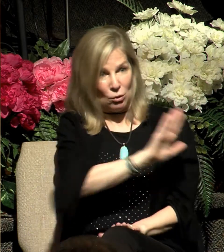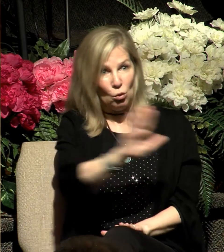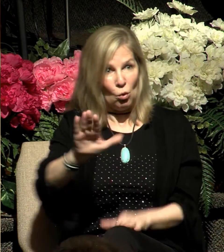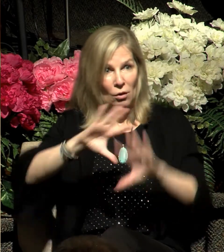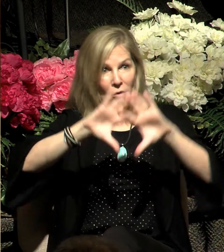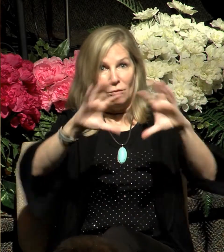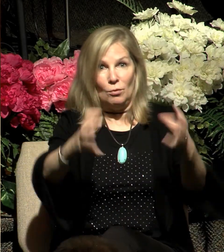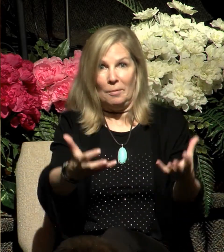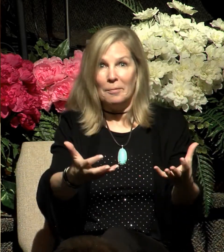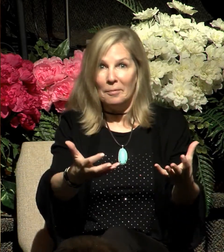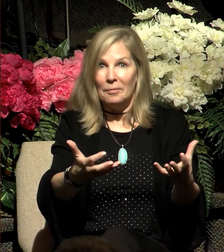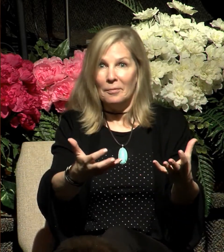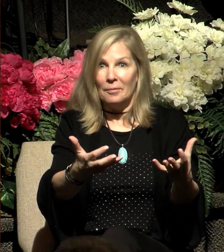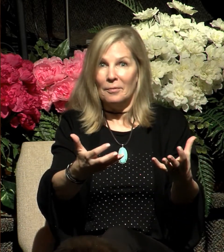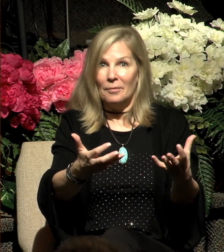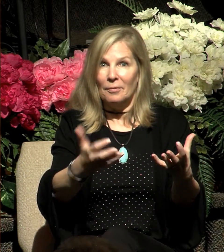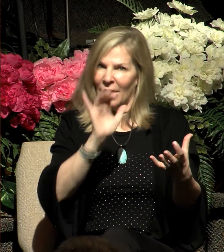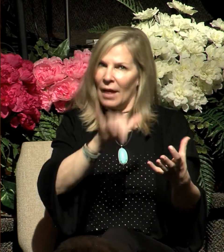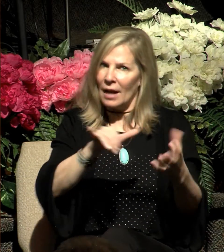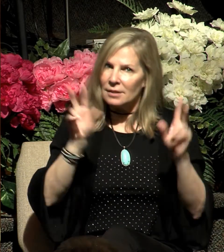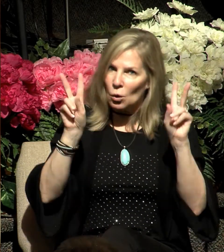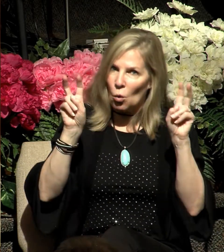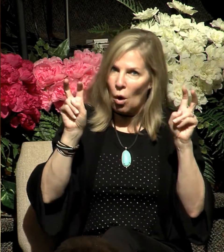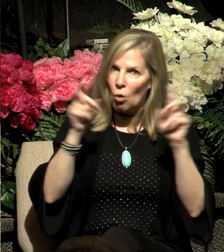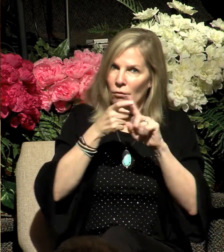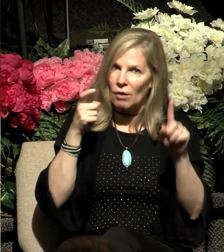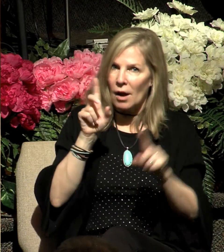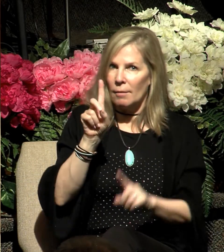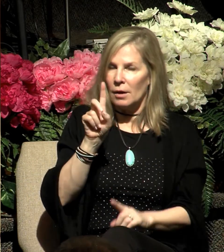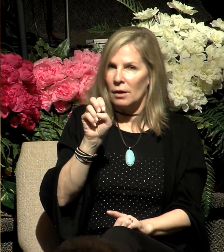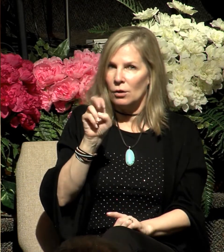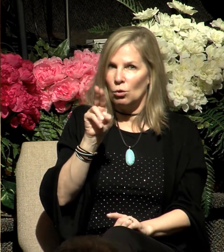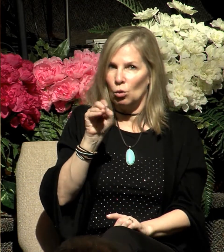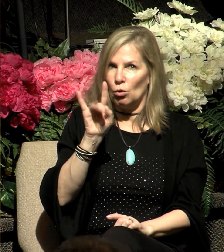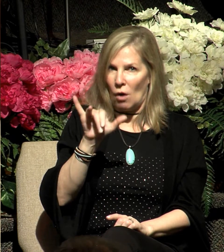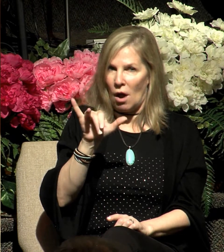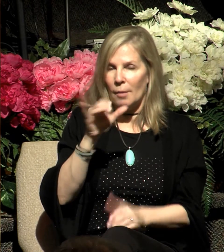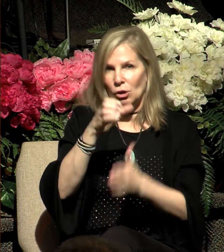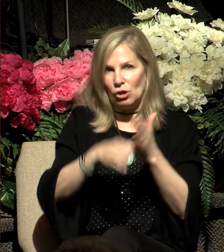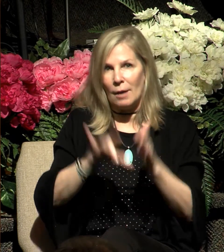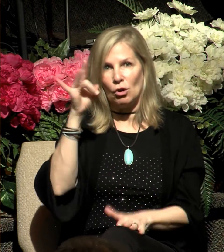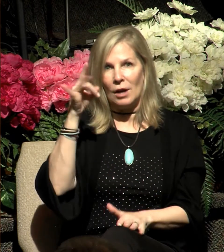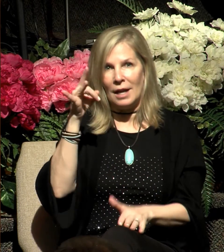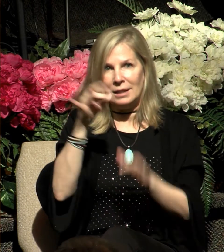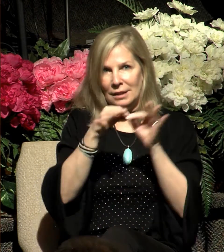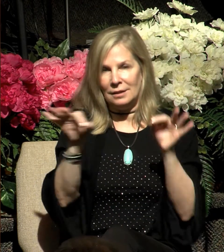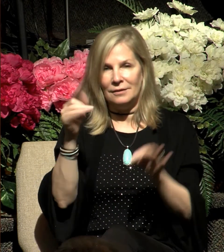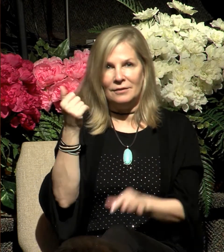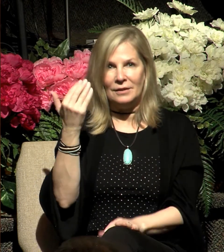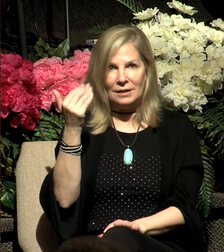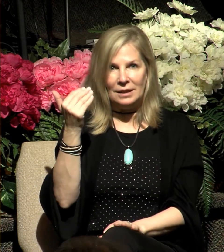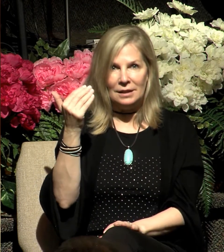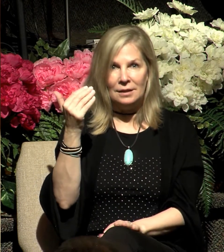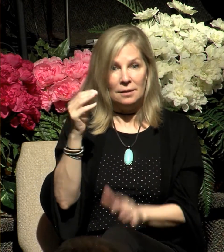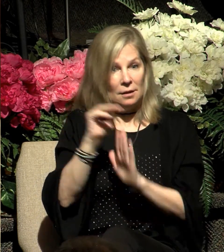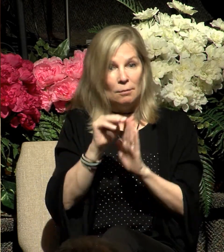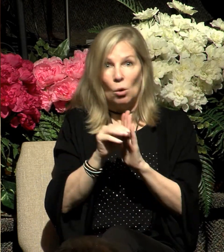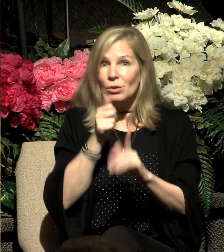This is a quote from Deuteronomy 18, verse 15, which Moses makes this marvelous